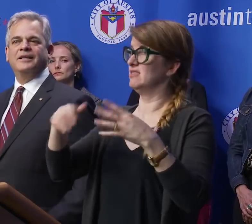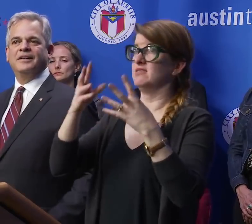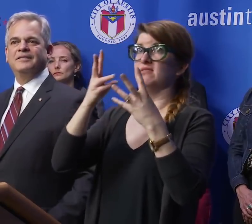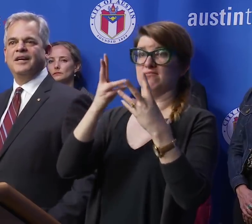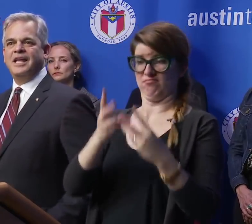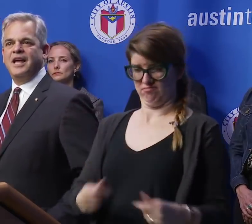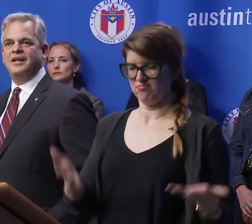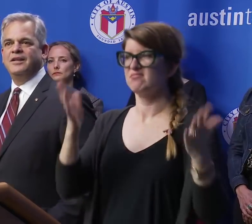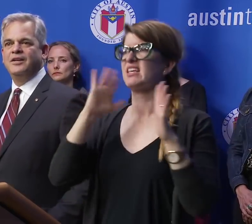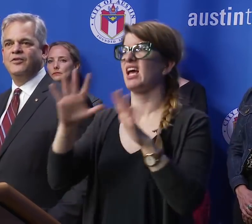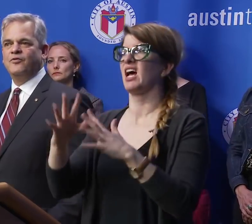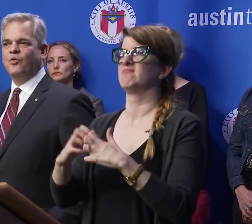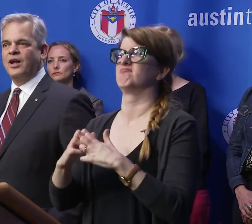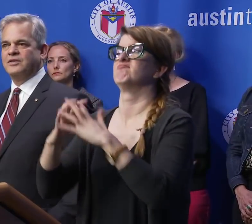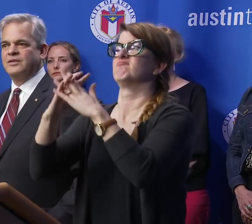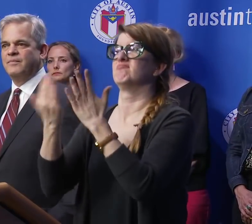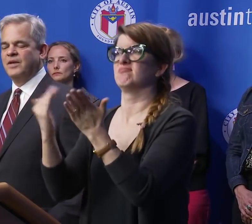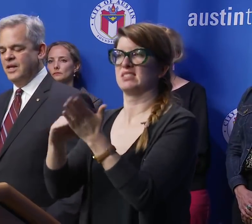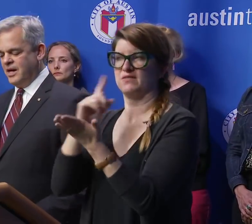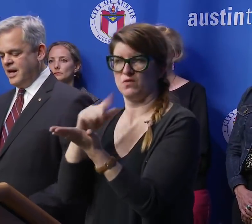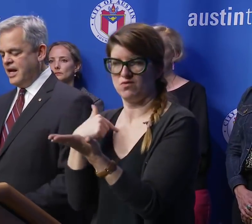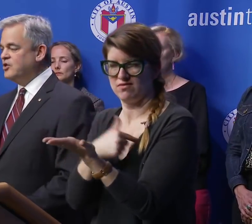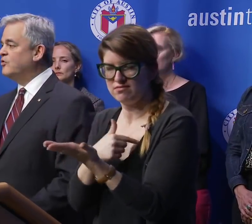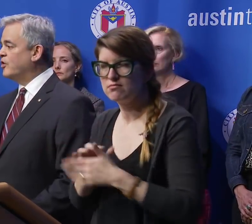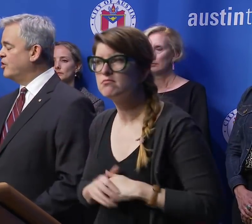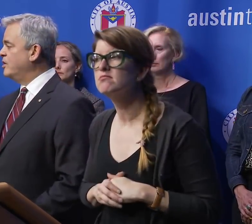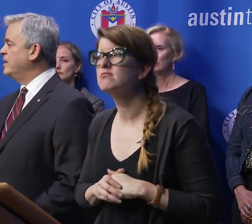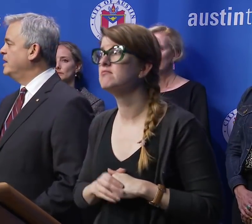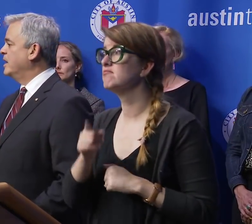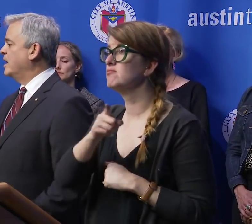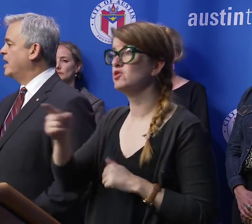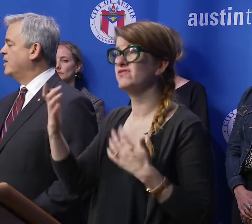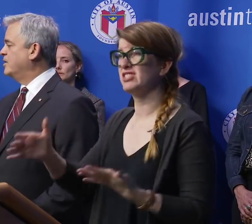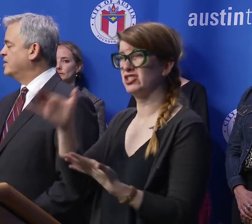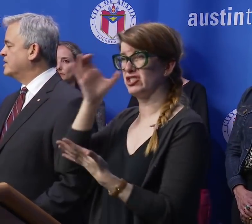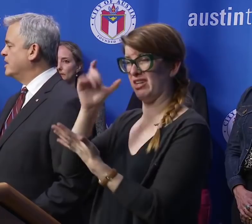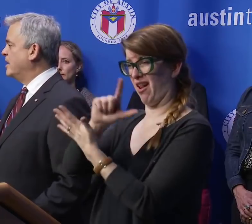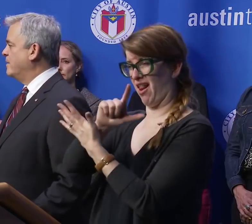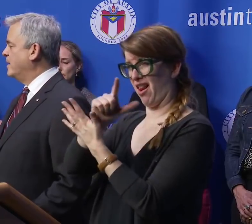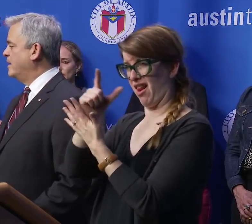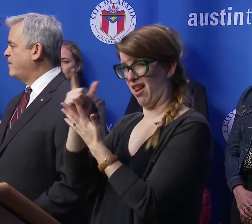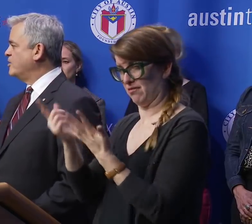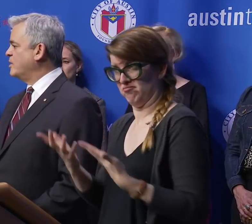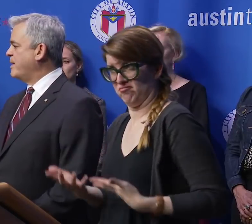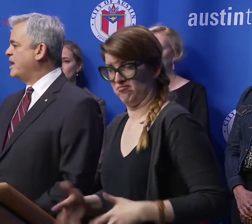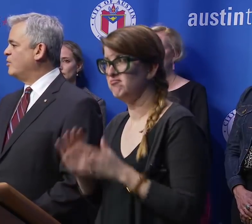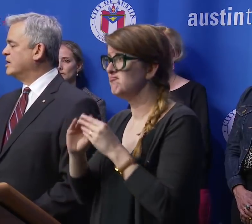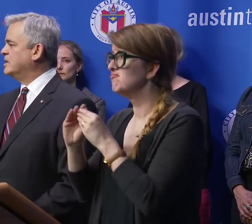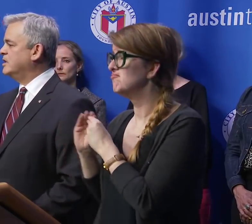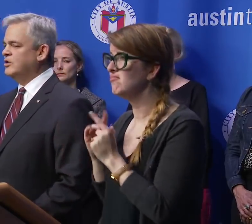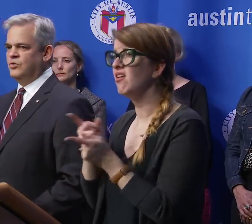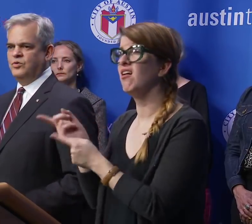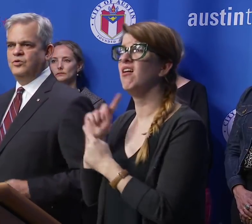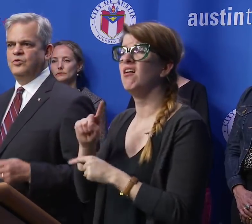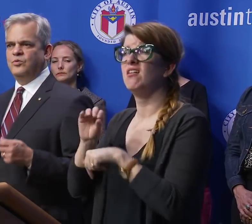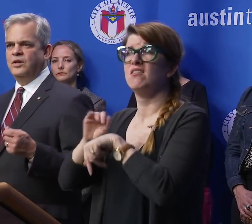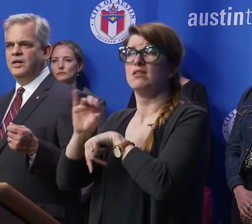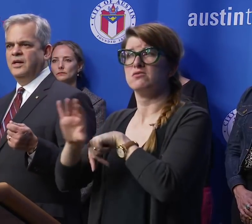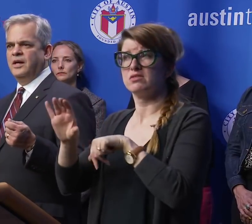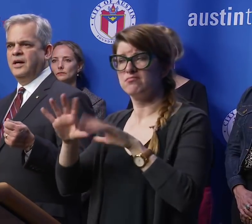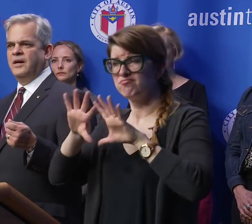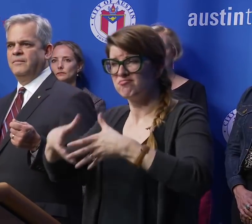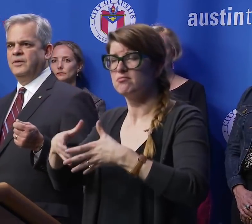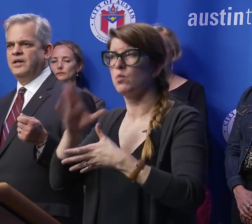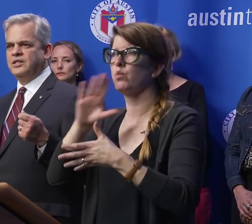back again for us. As you've heard, this advisory panel will continue to